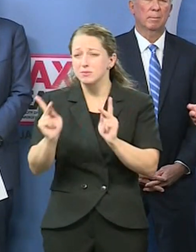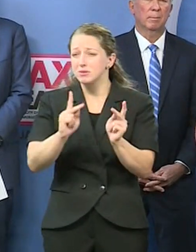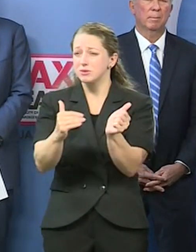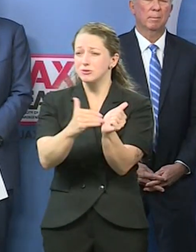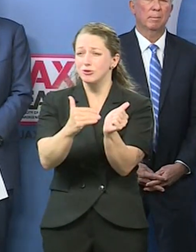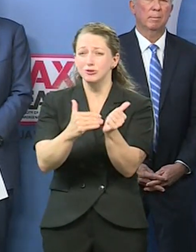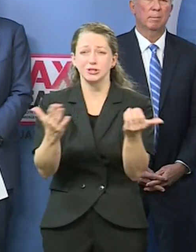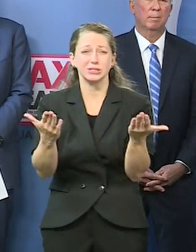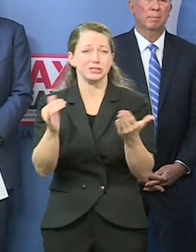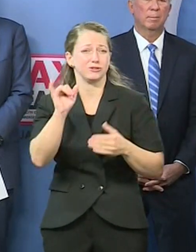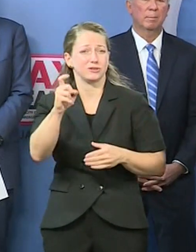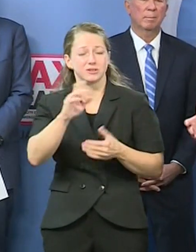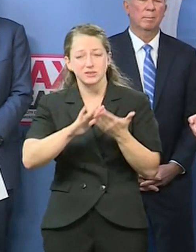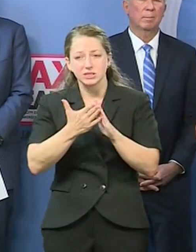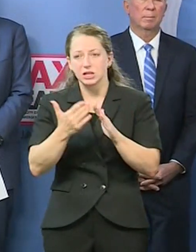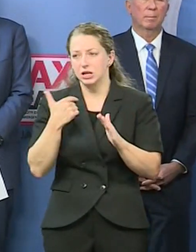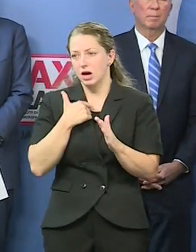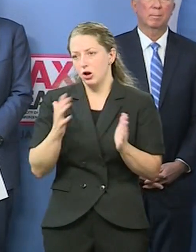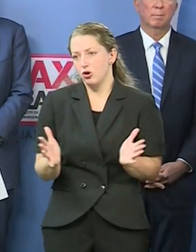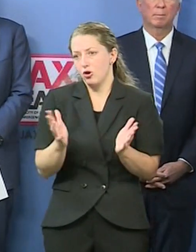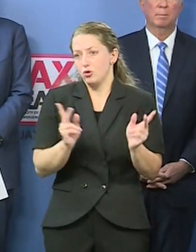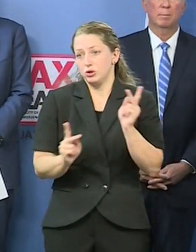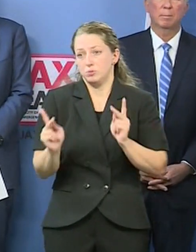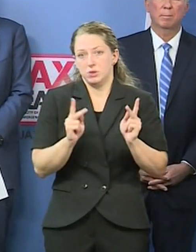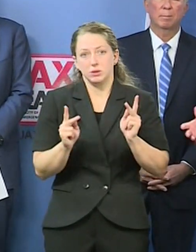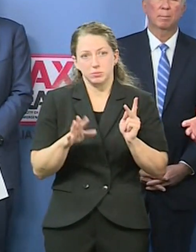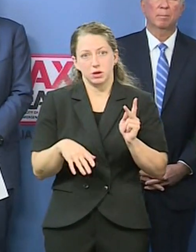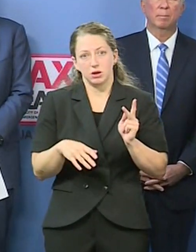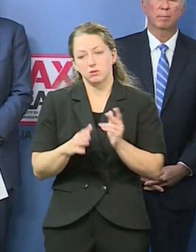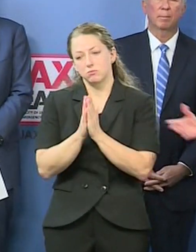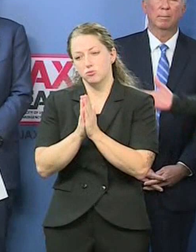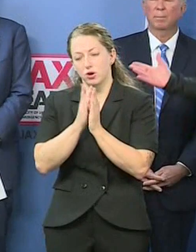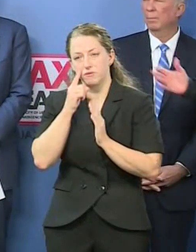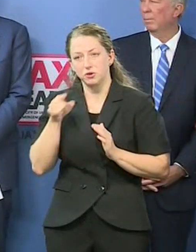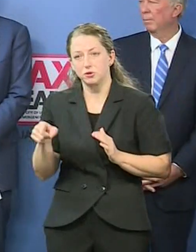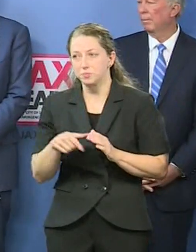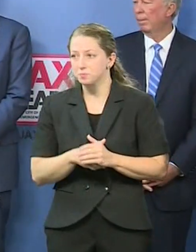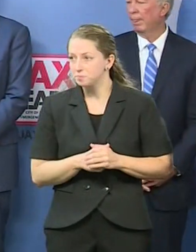I would just encourage people to join me and pray for her.